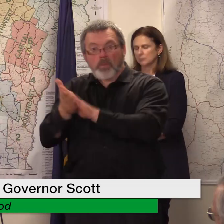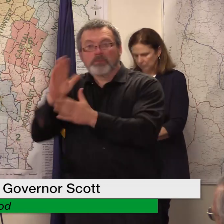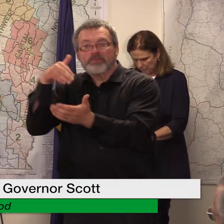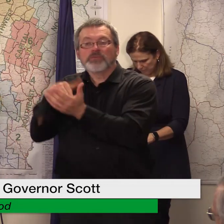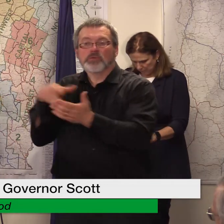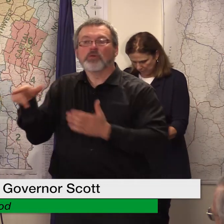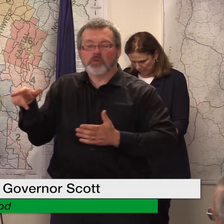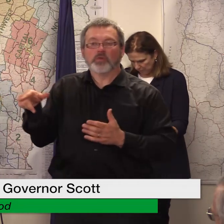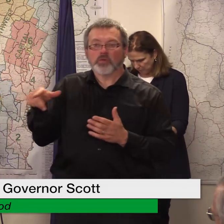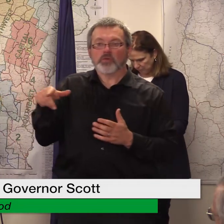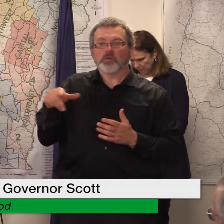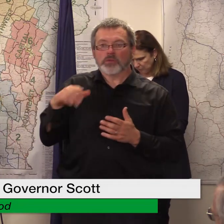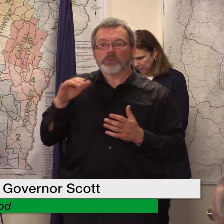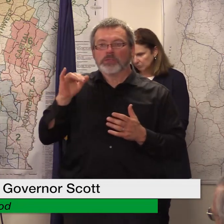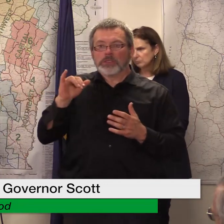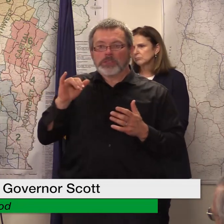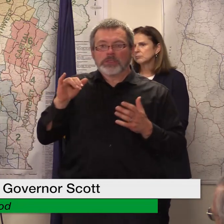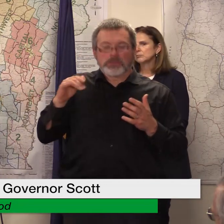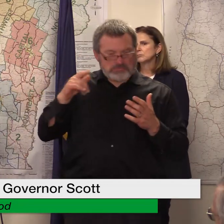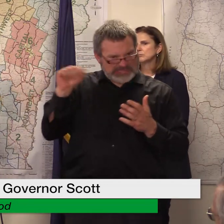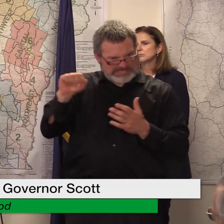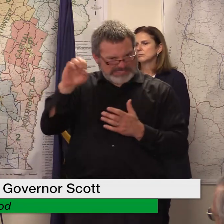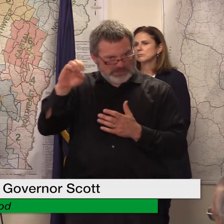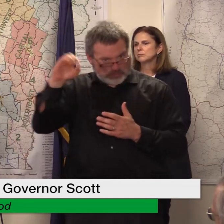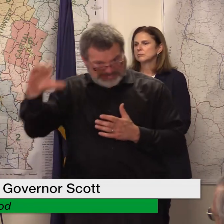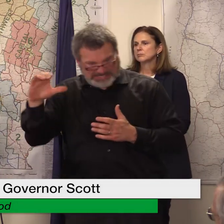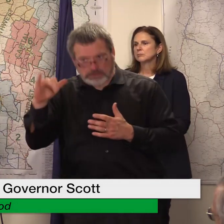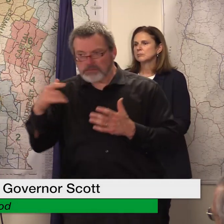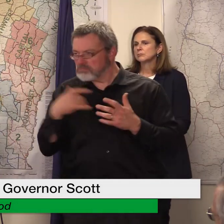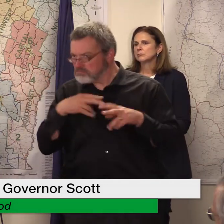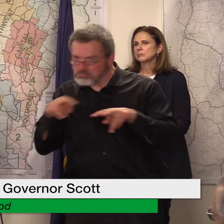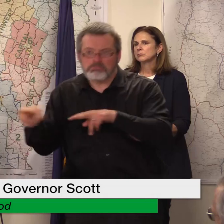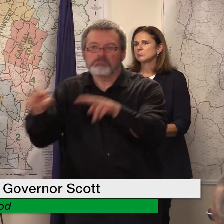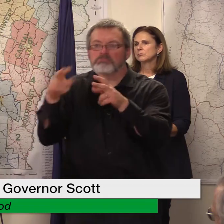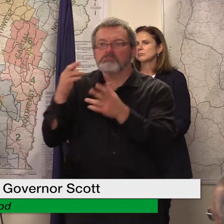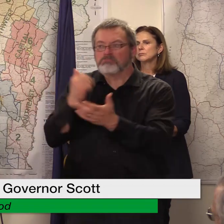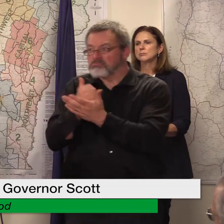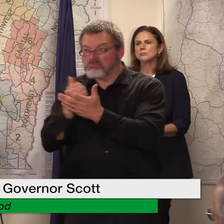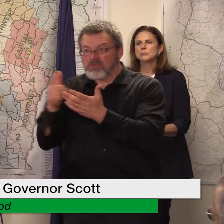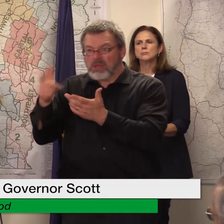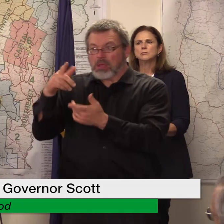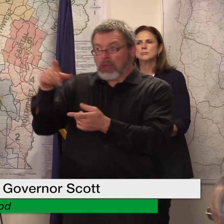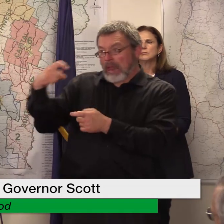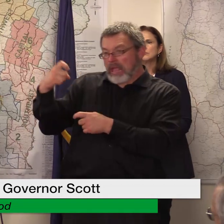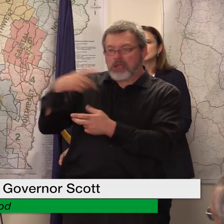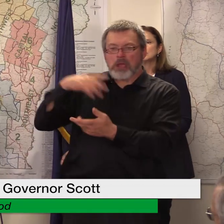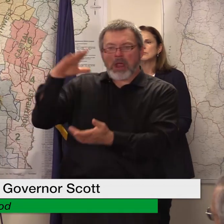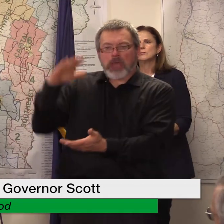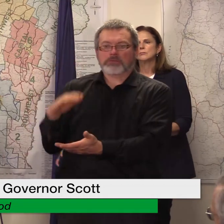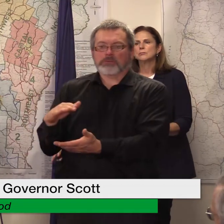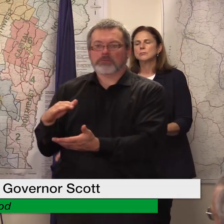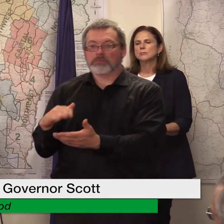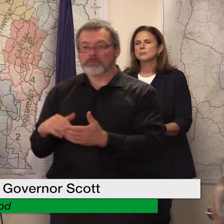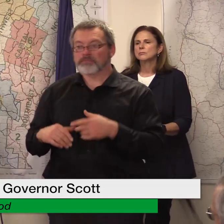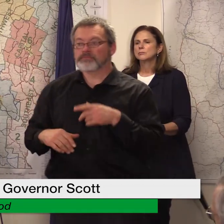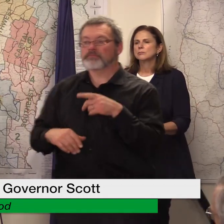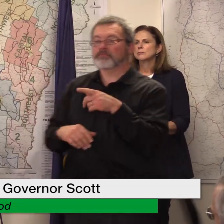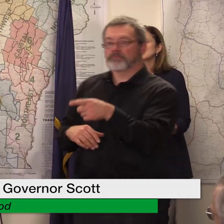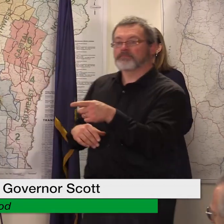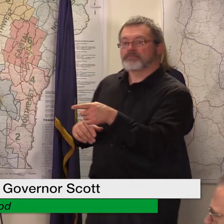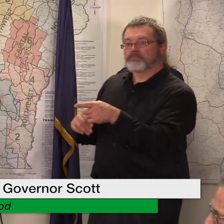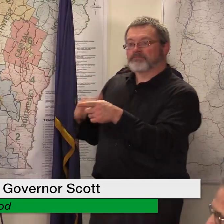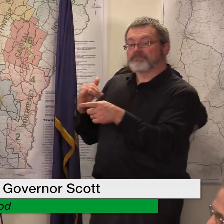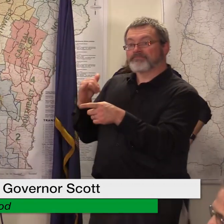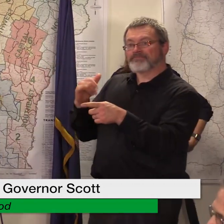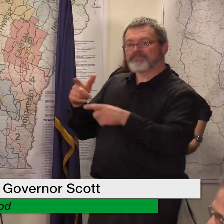emergency operation center is there that's basically what we're doing right now general uh so the couple marines rescued some